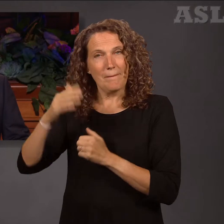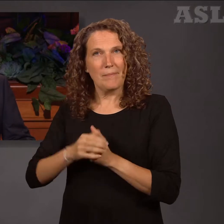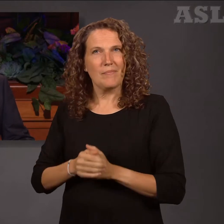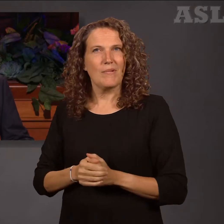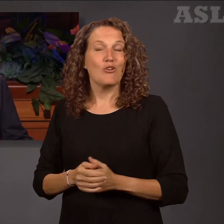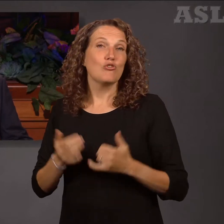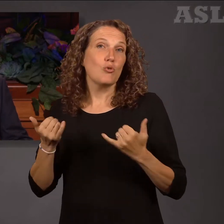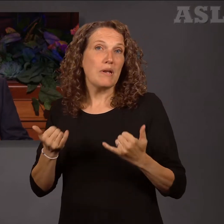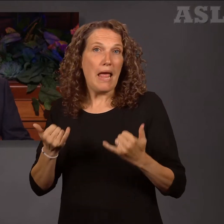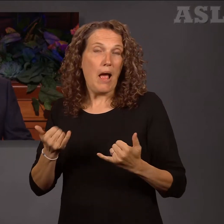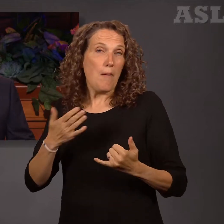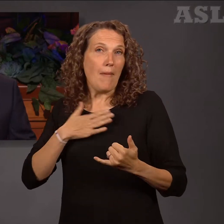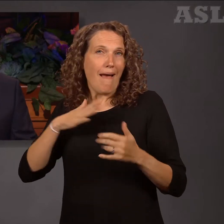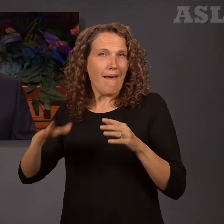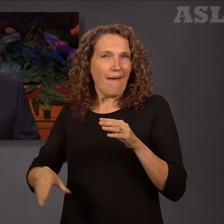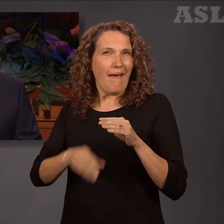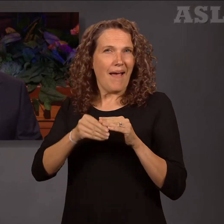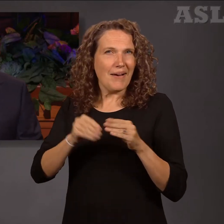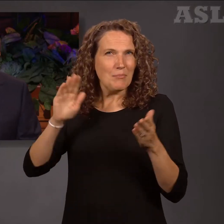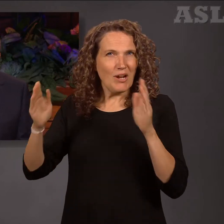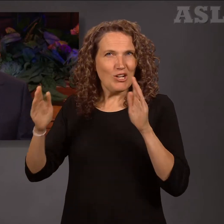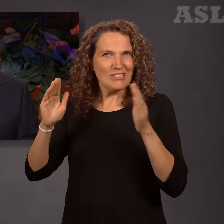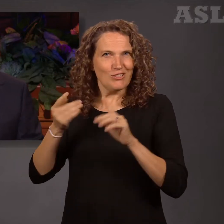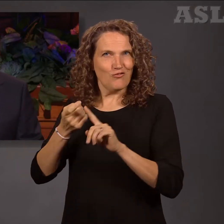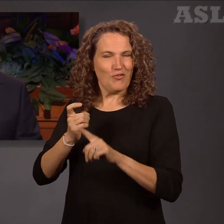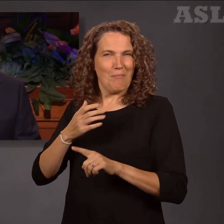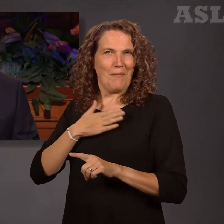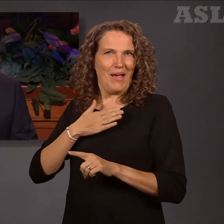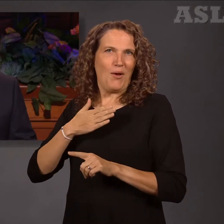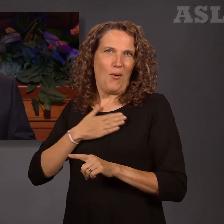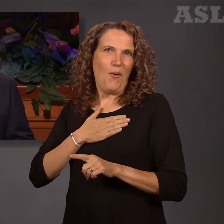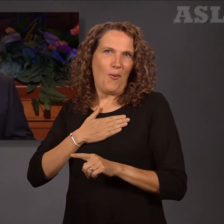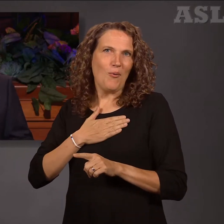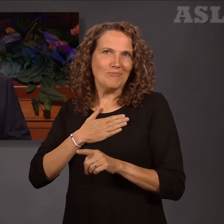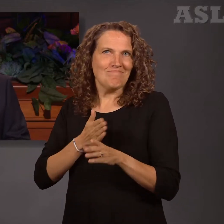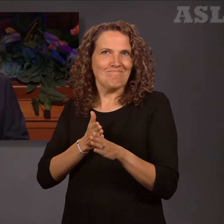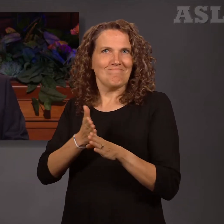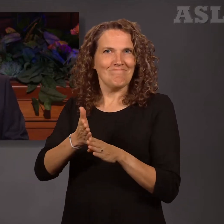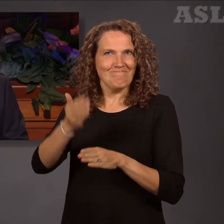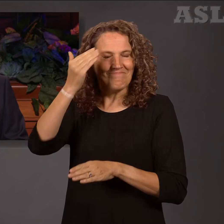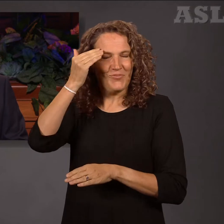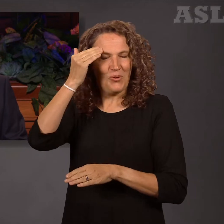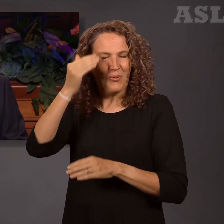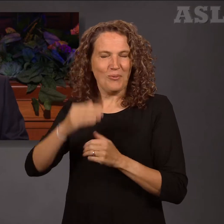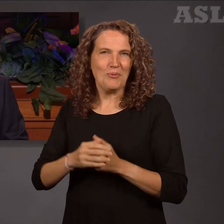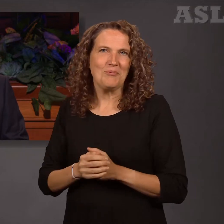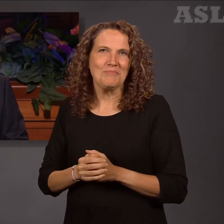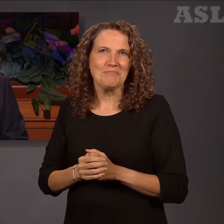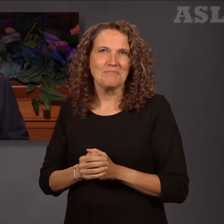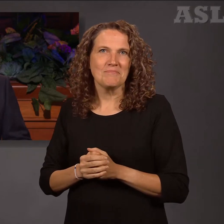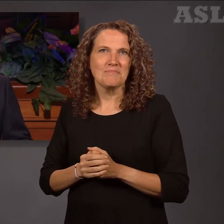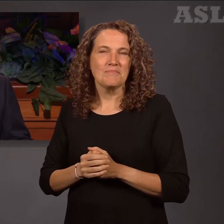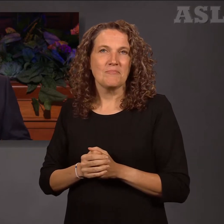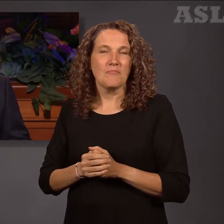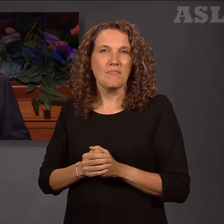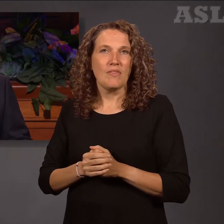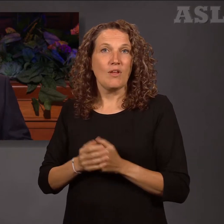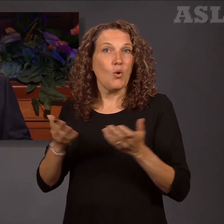humbly add a comparison inspired from an area in the field of my professional preparation. I am referring to the world of civil